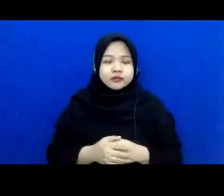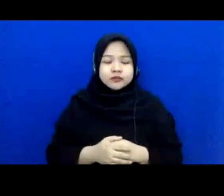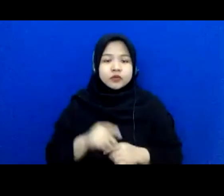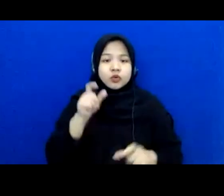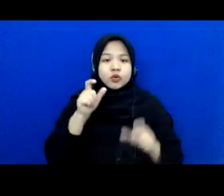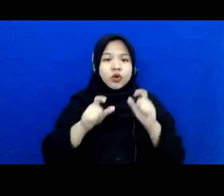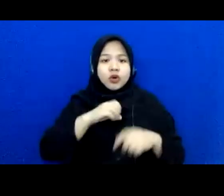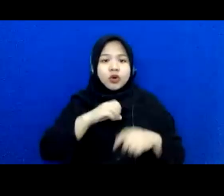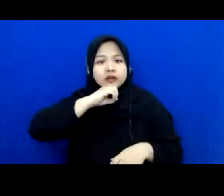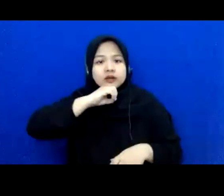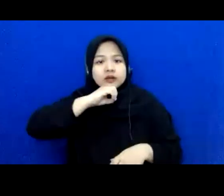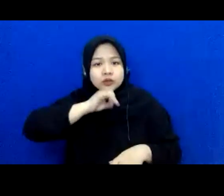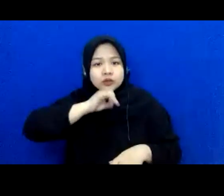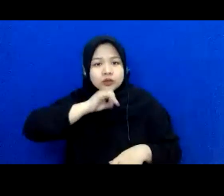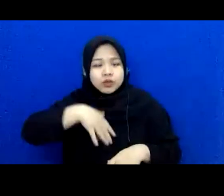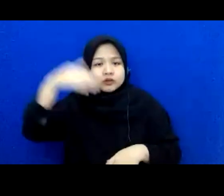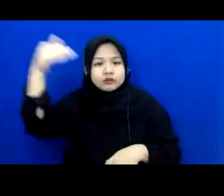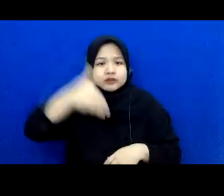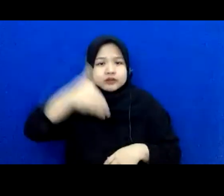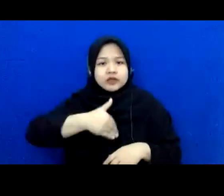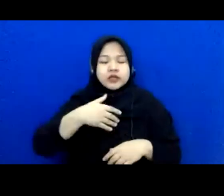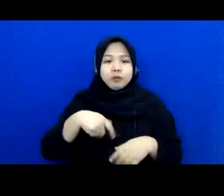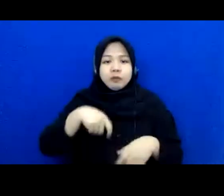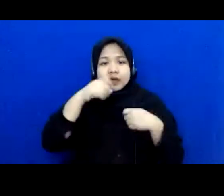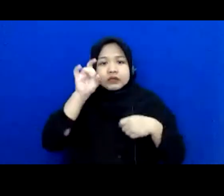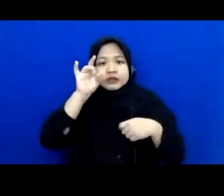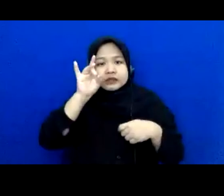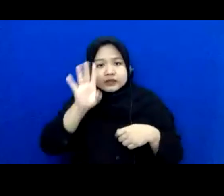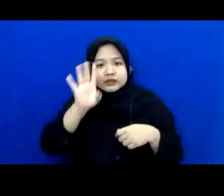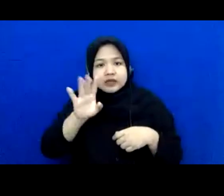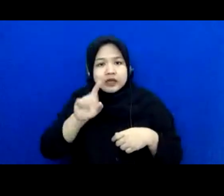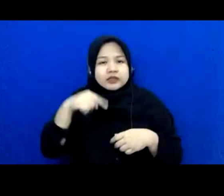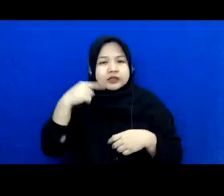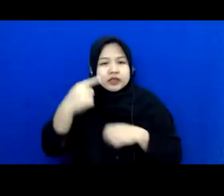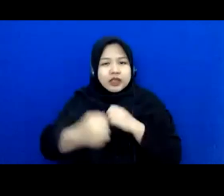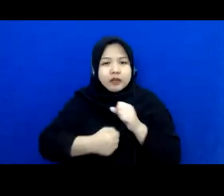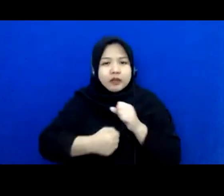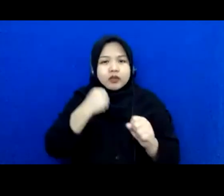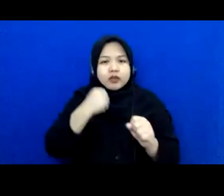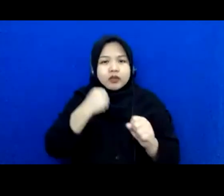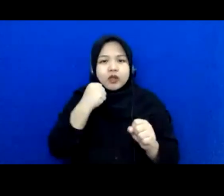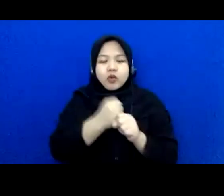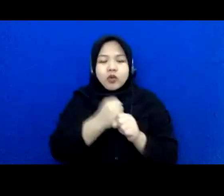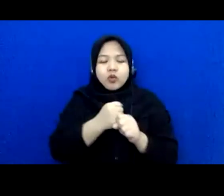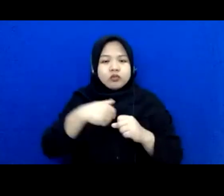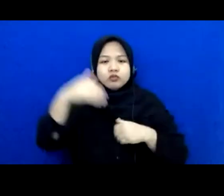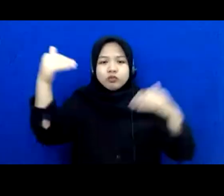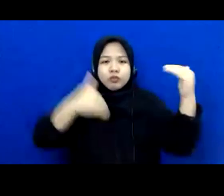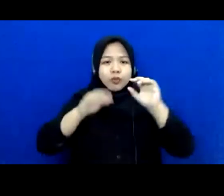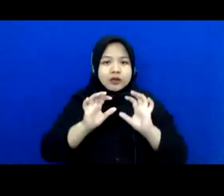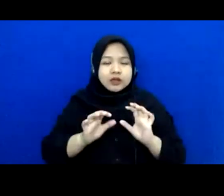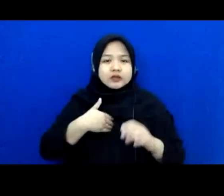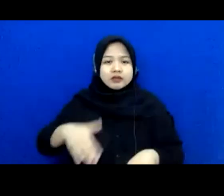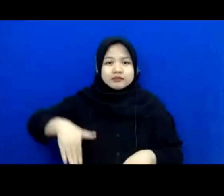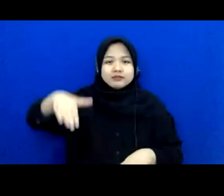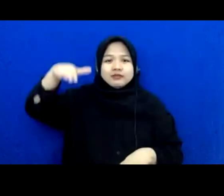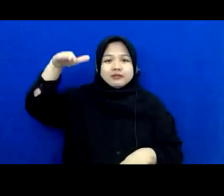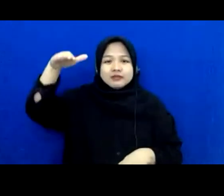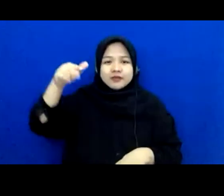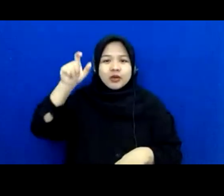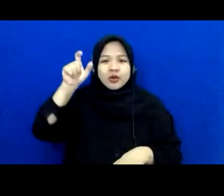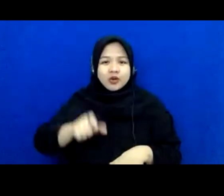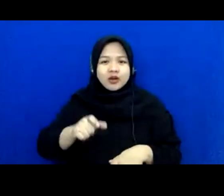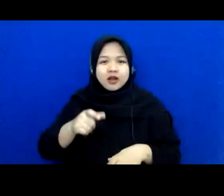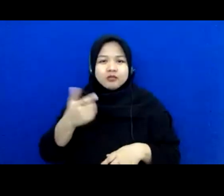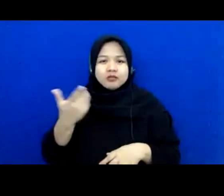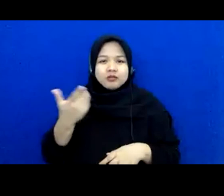lunch we've done over 260 000 every single year we've done that because when i grow oh i hope you guys young one bring me up for a holiday